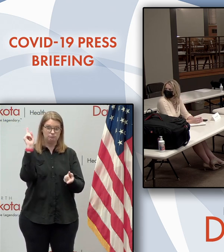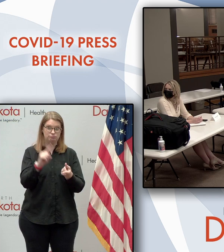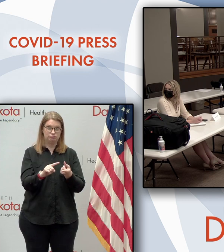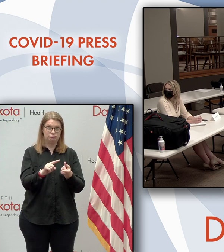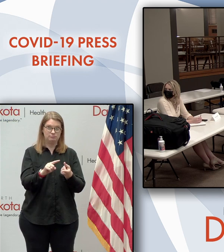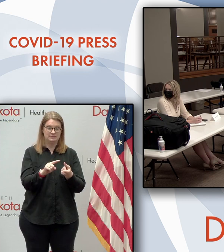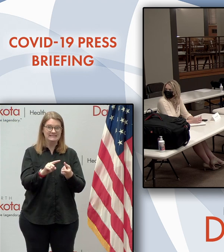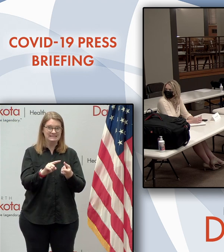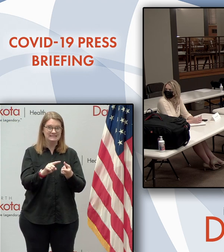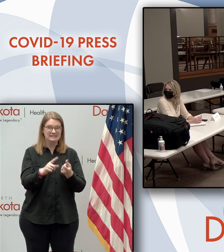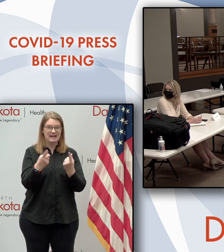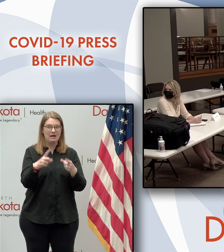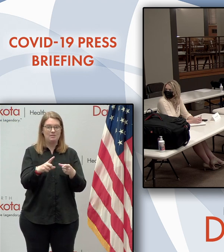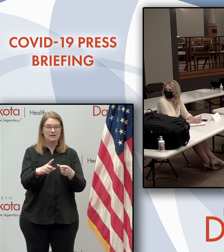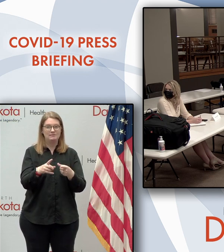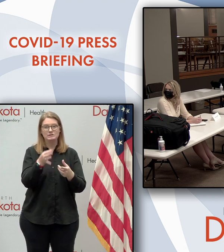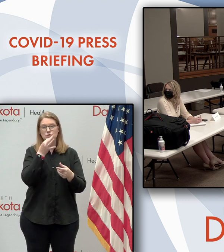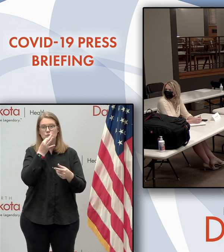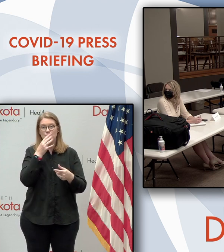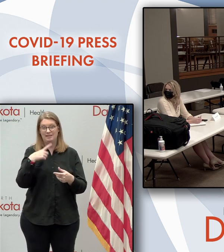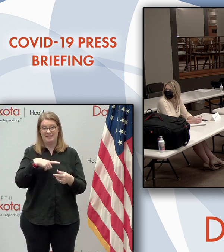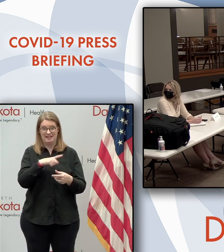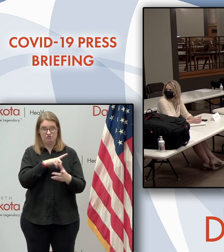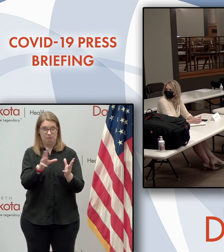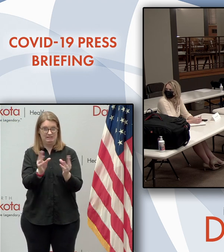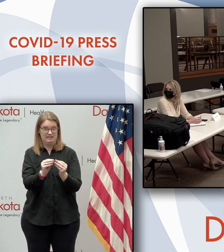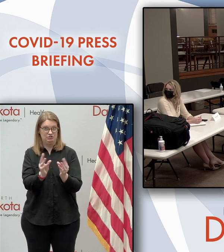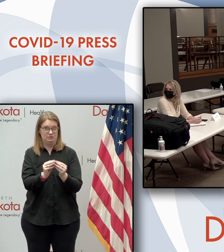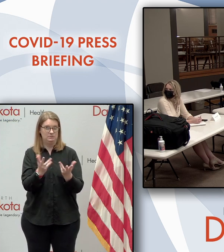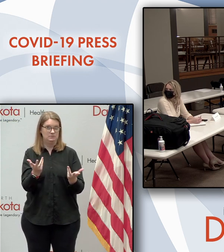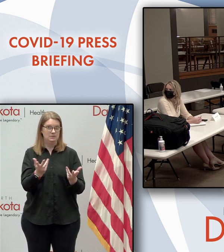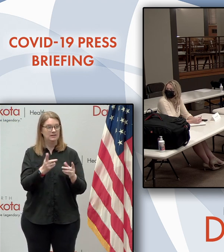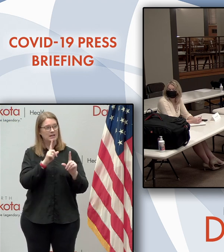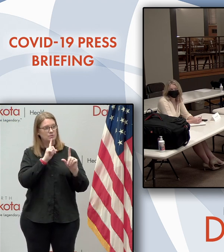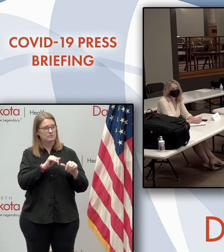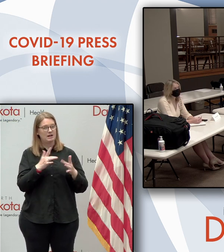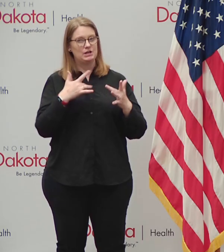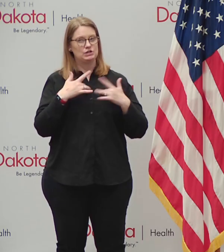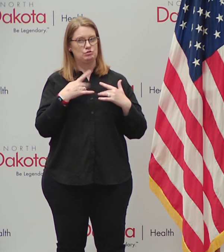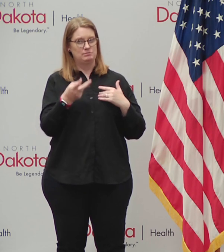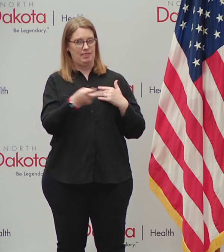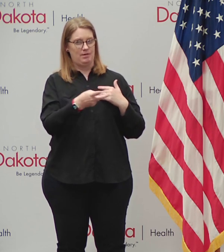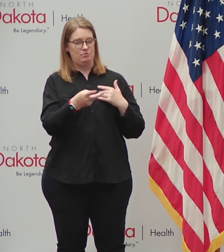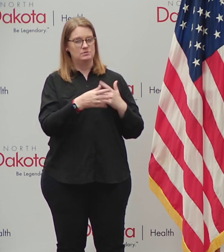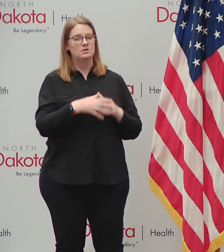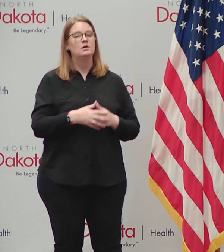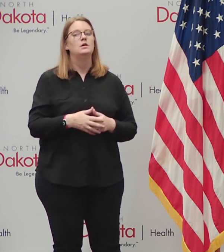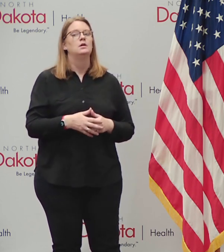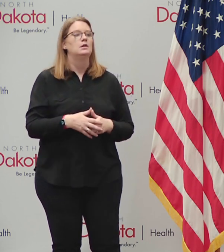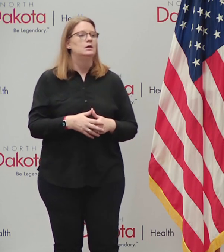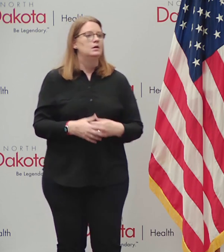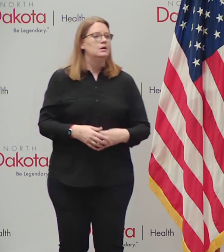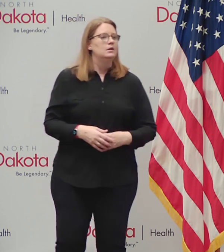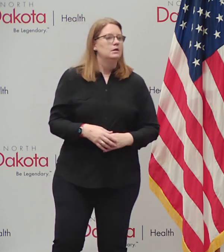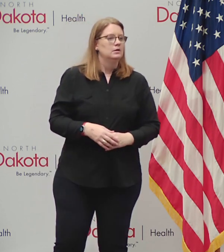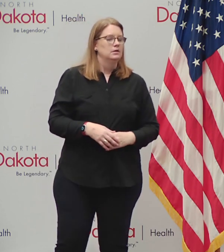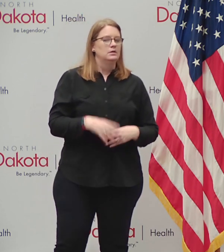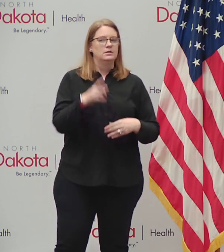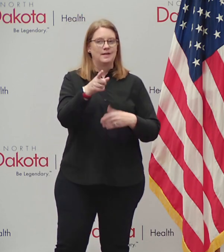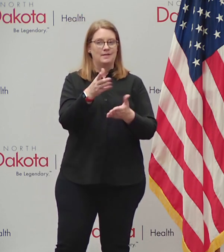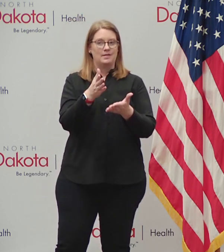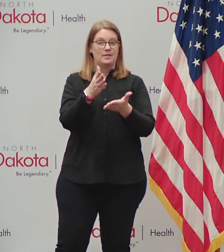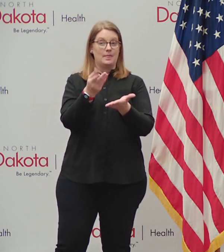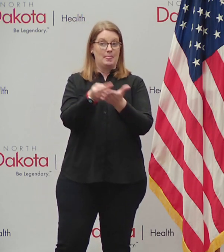legislative session. I'm wondering if you could respond to their concerns. Well, think the let's take the budget